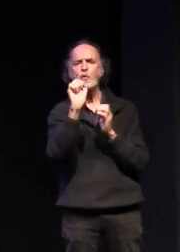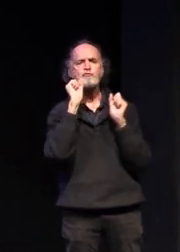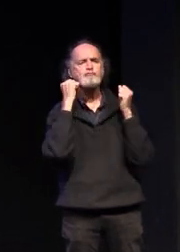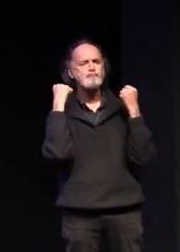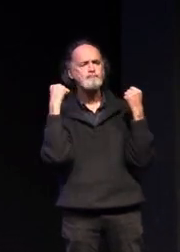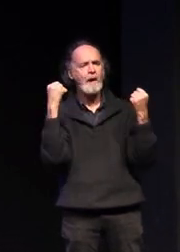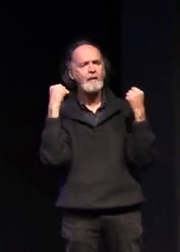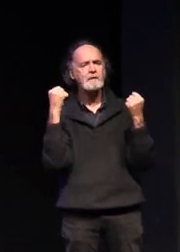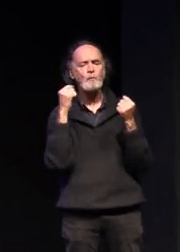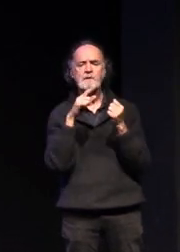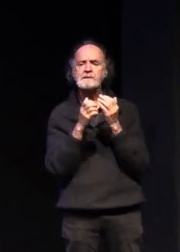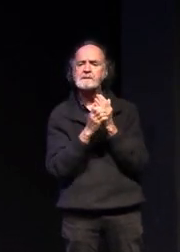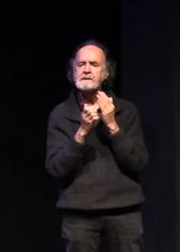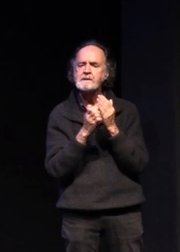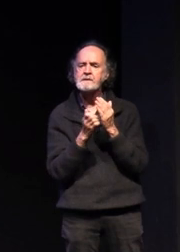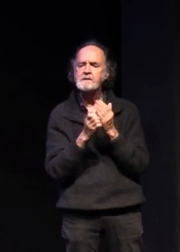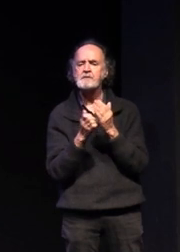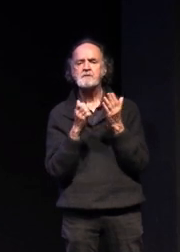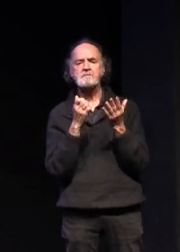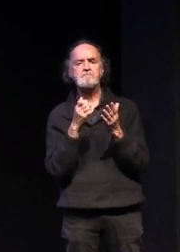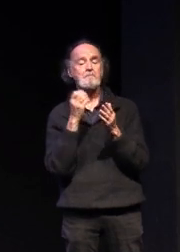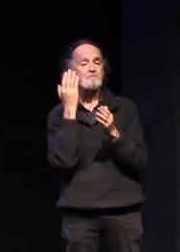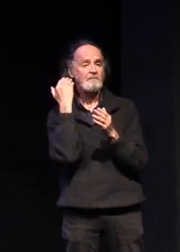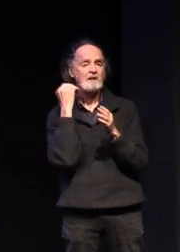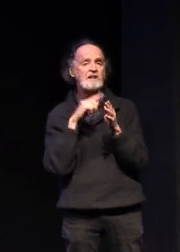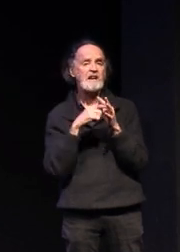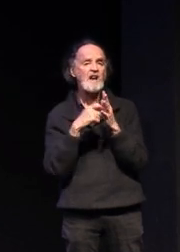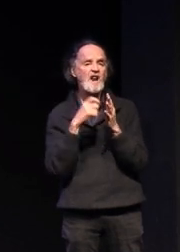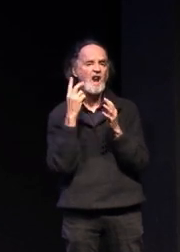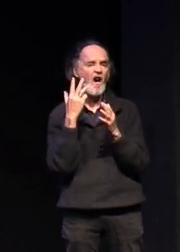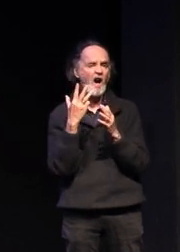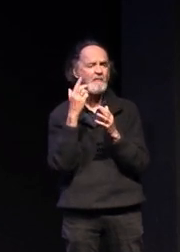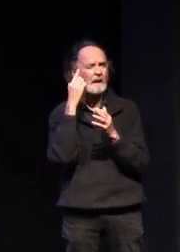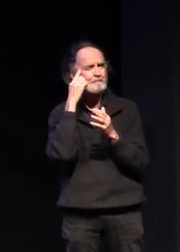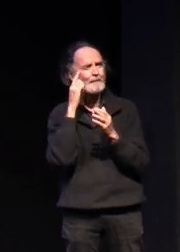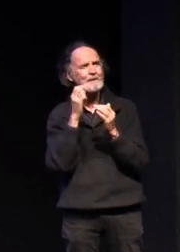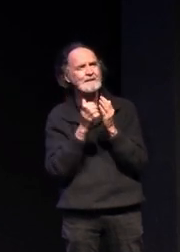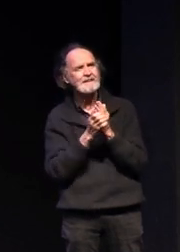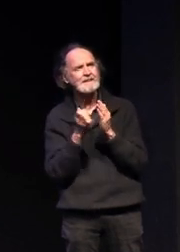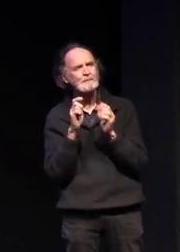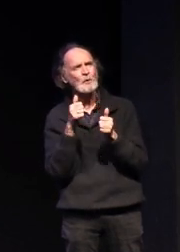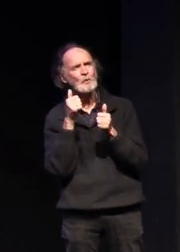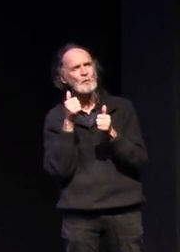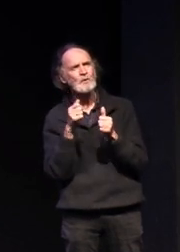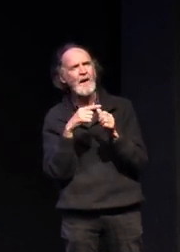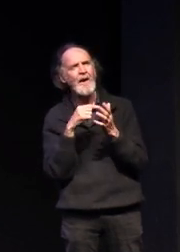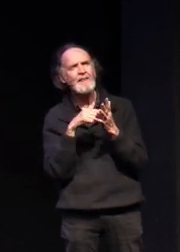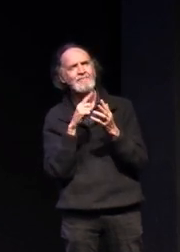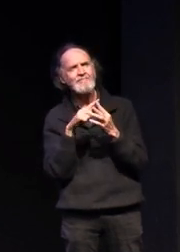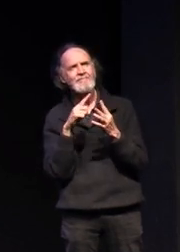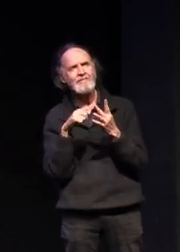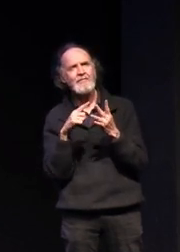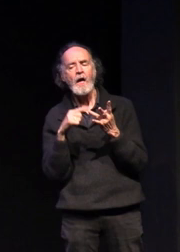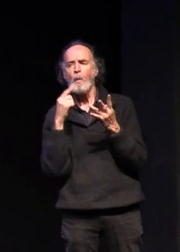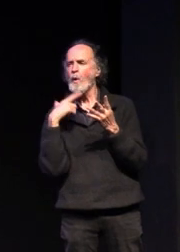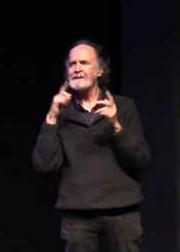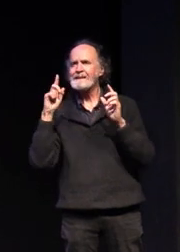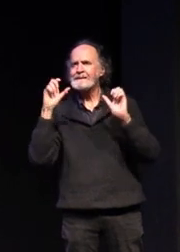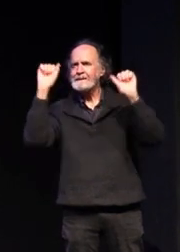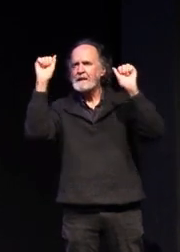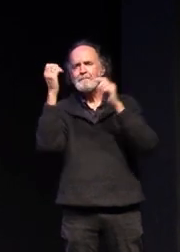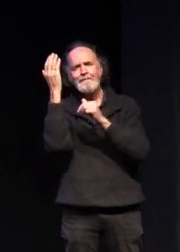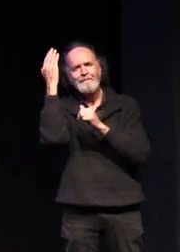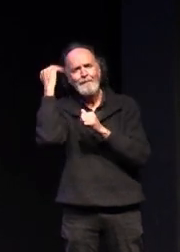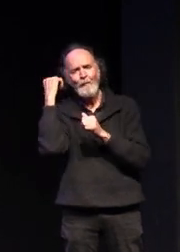where your skills have been perhaps in your year nine or your year 10 electives think about where your success has been in